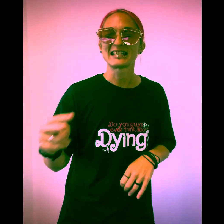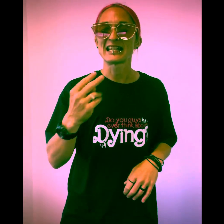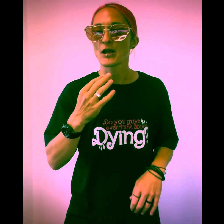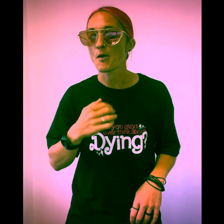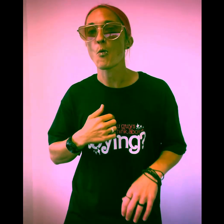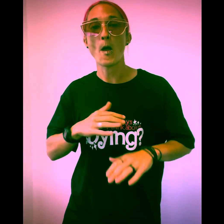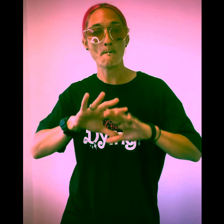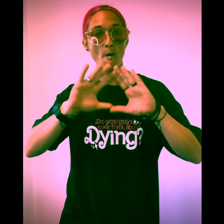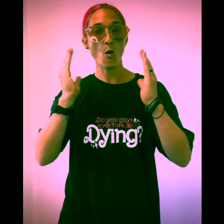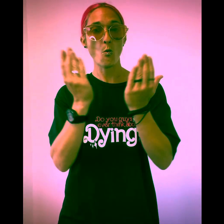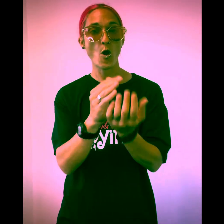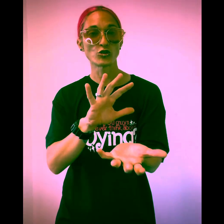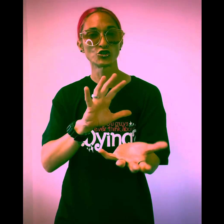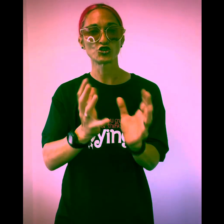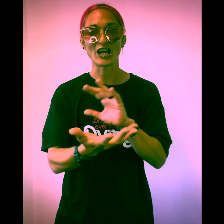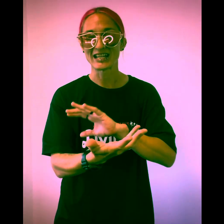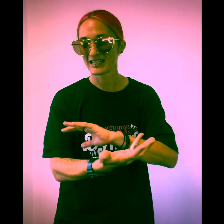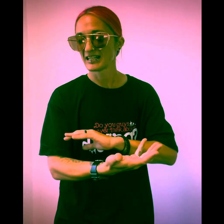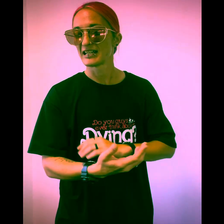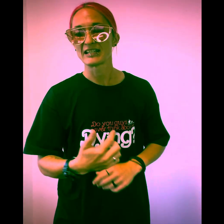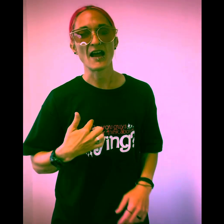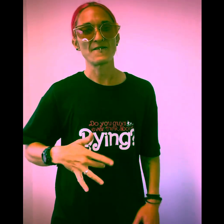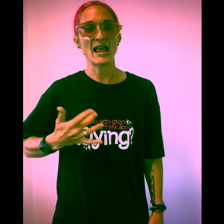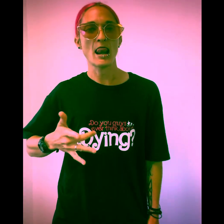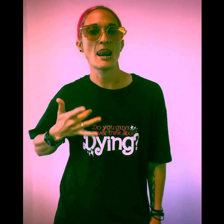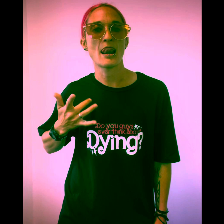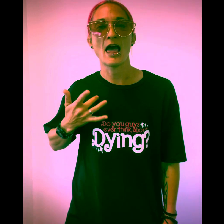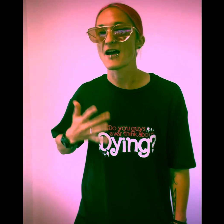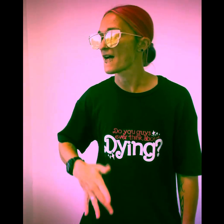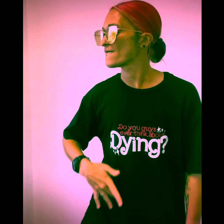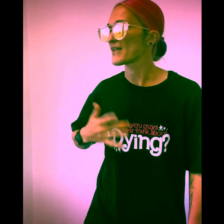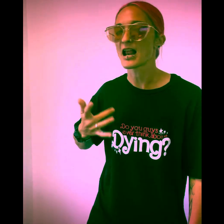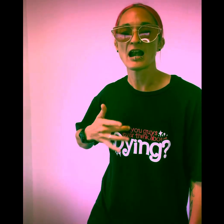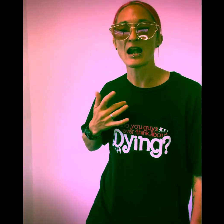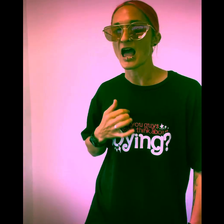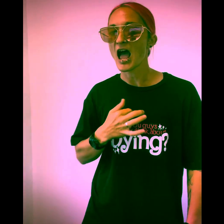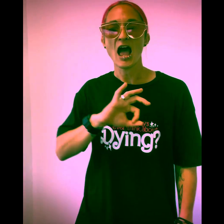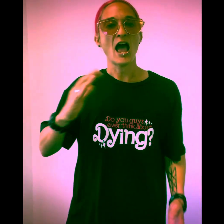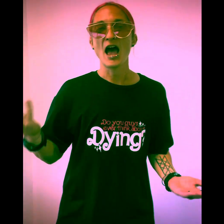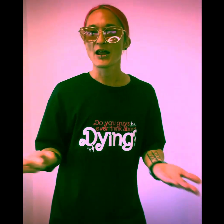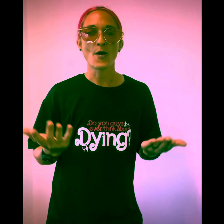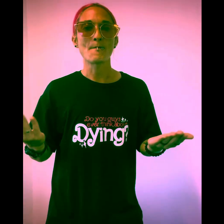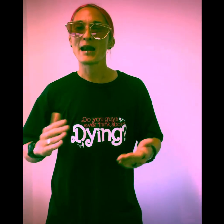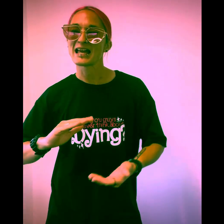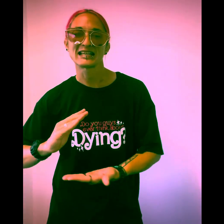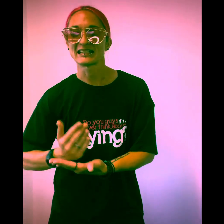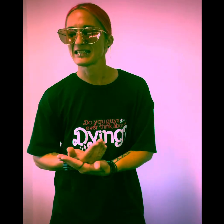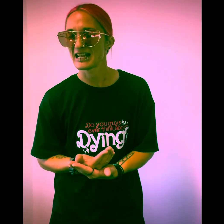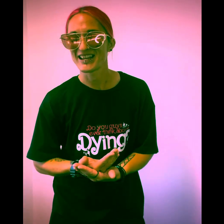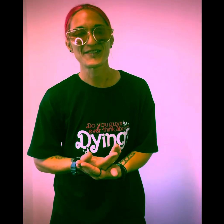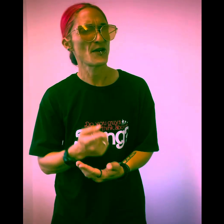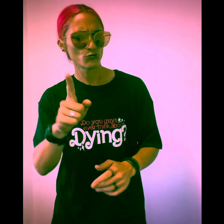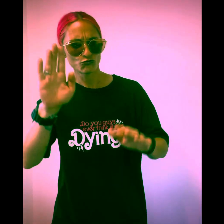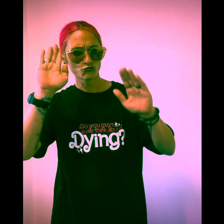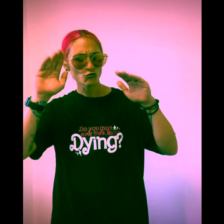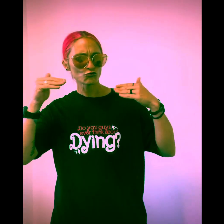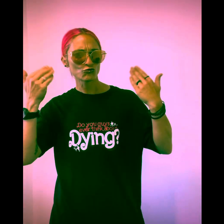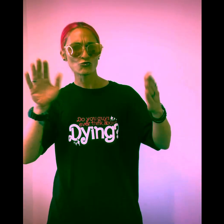When my world shakes When my world I don't play the same Don't you